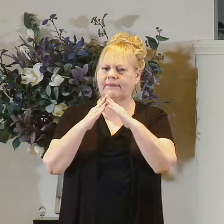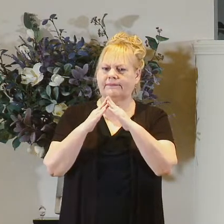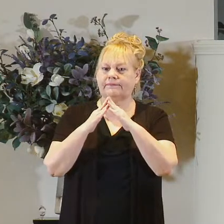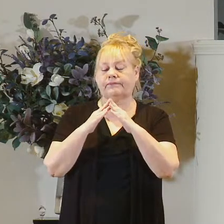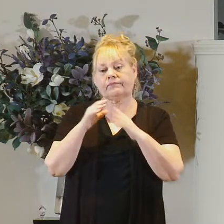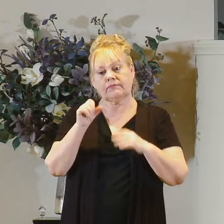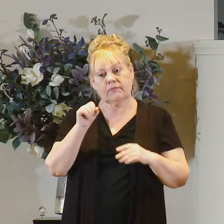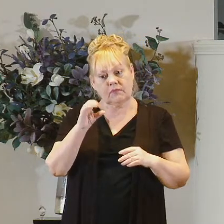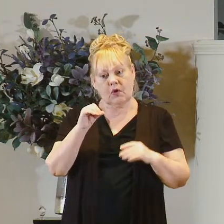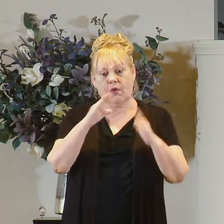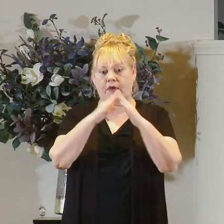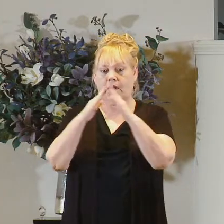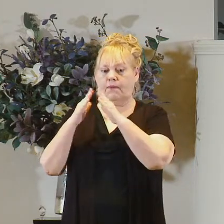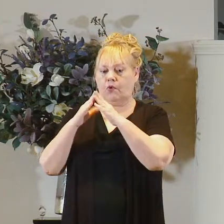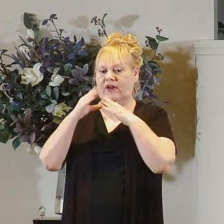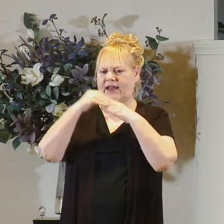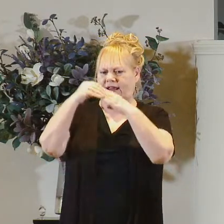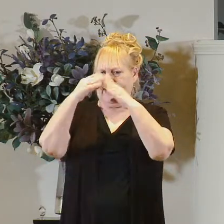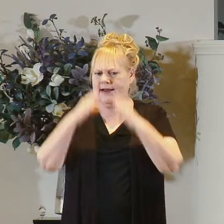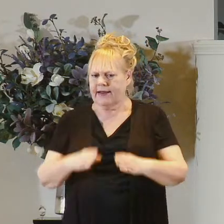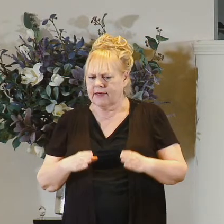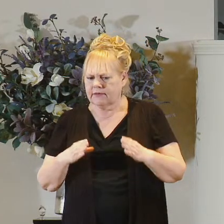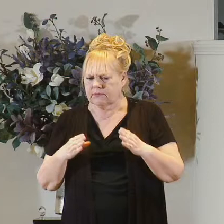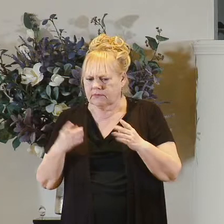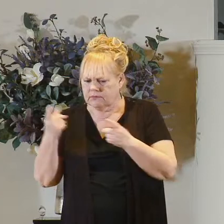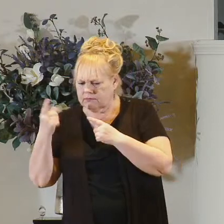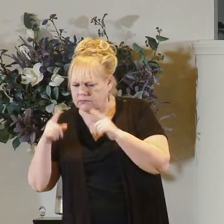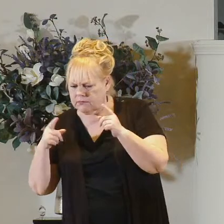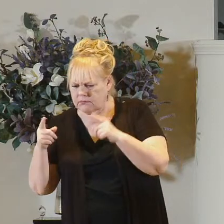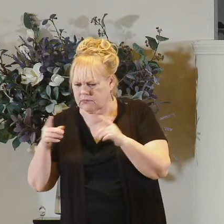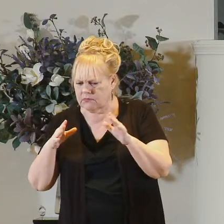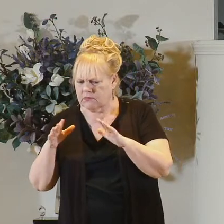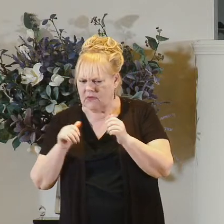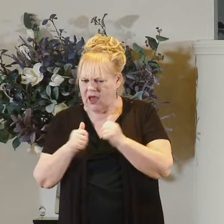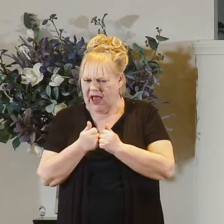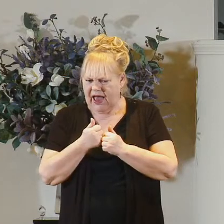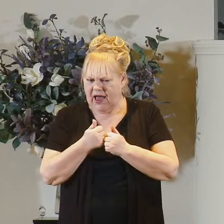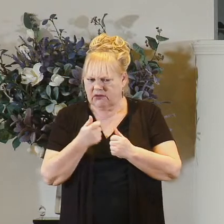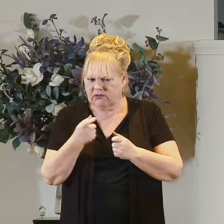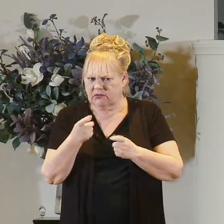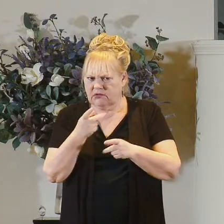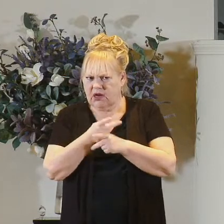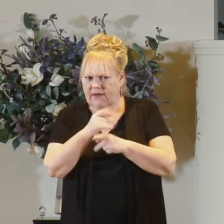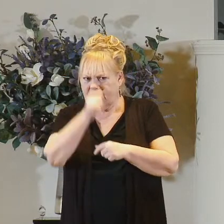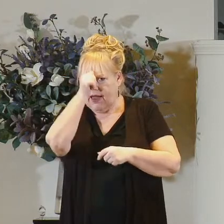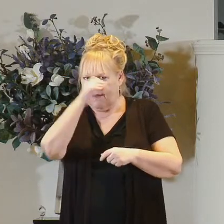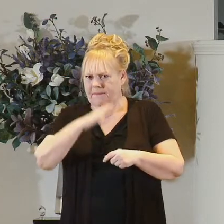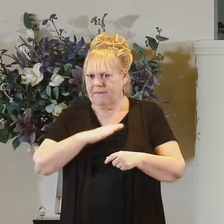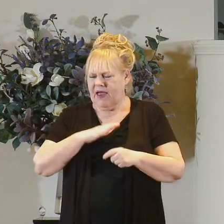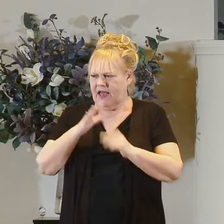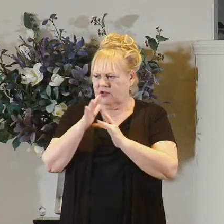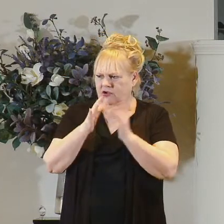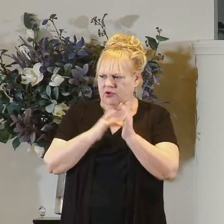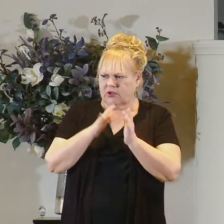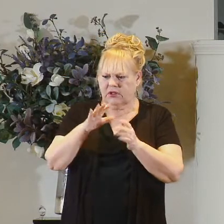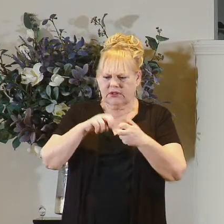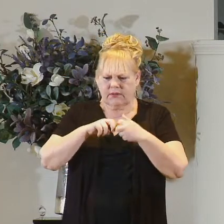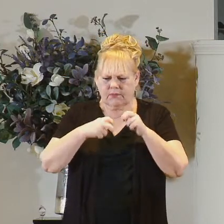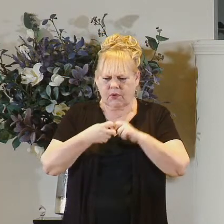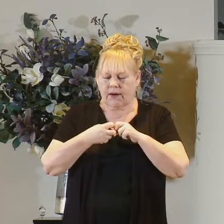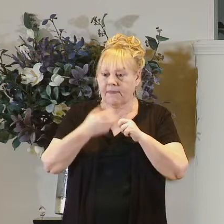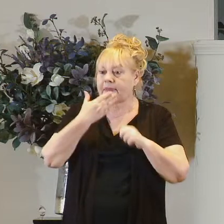and so the community leaders have put their heads together to figure out how to deal with this guy and his problems and the best